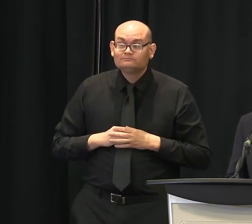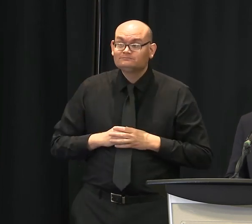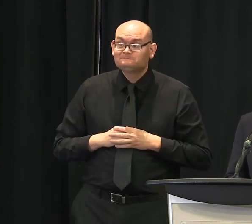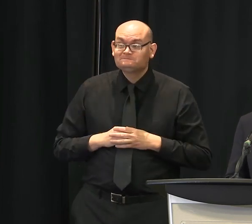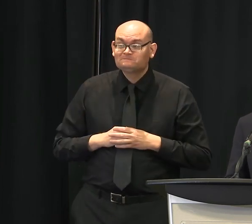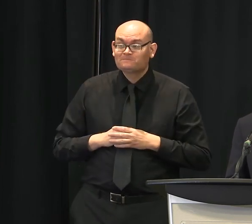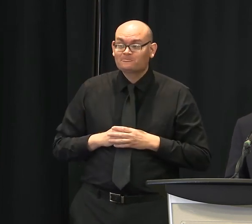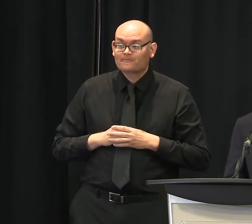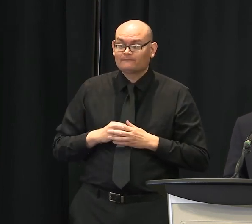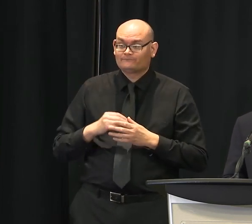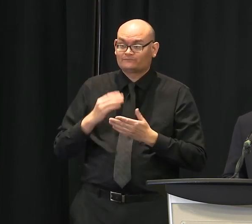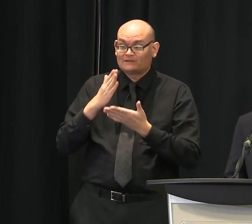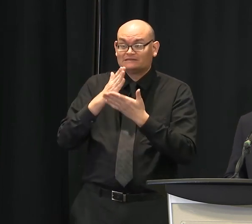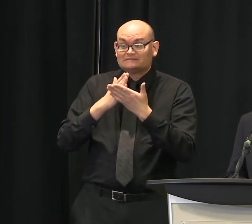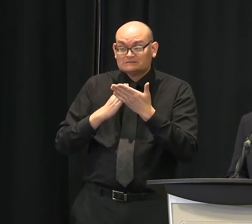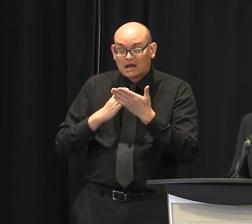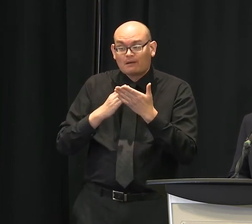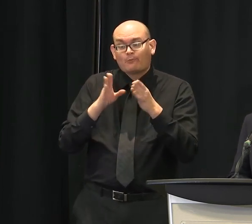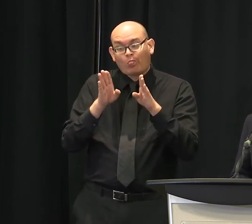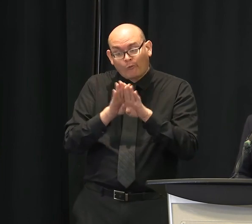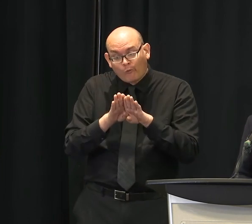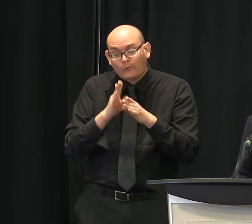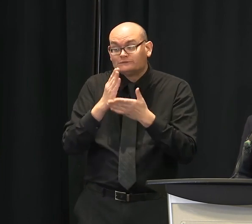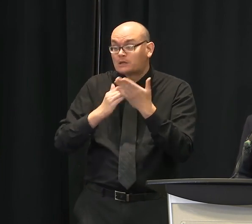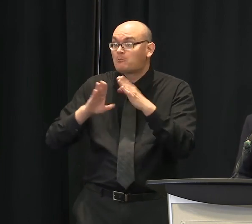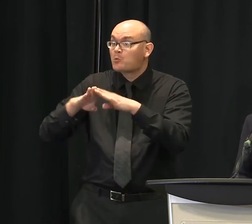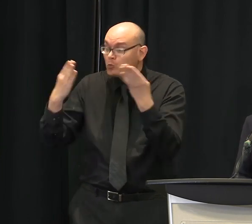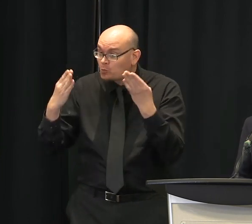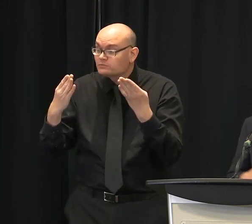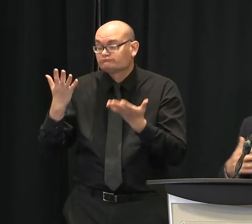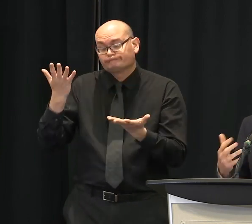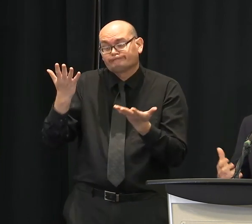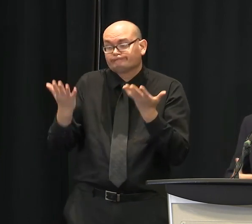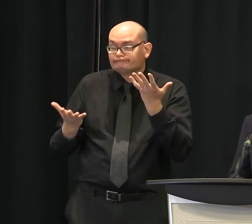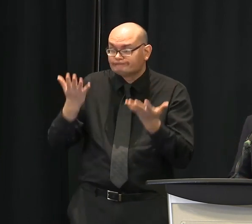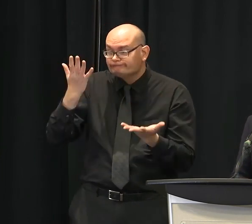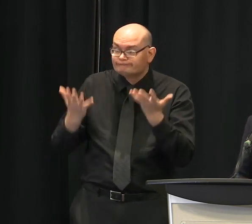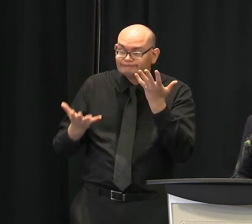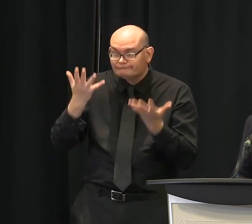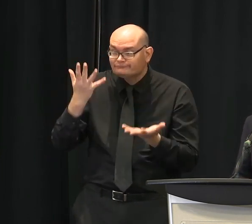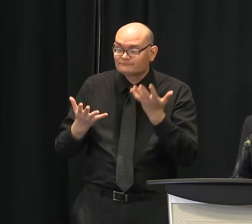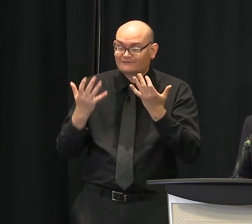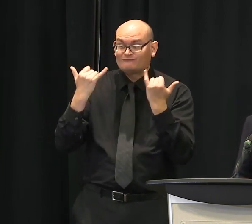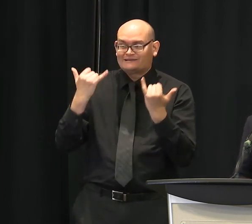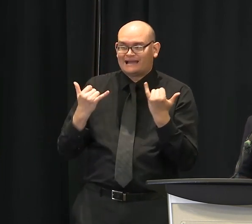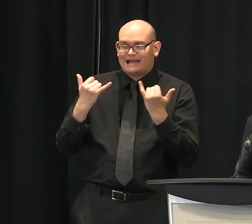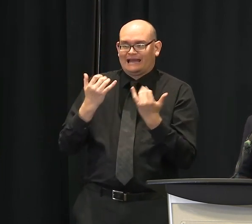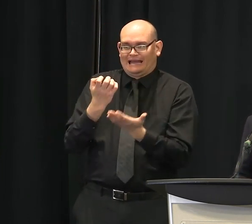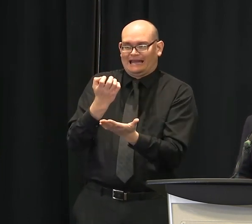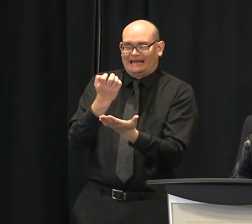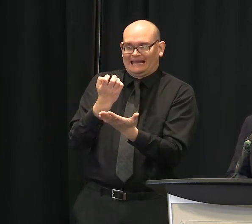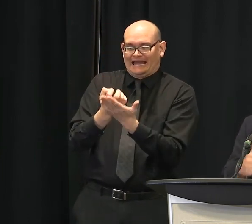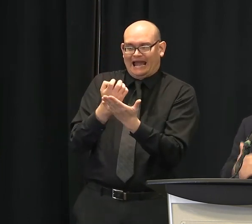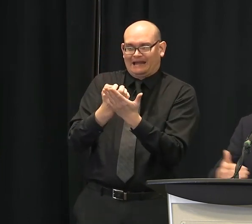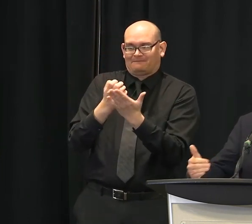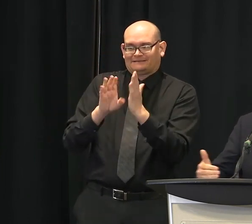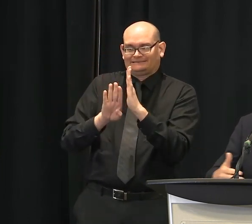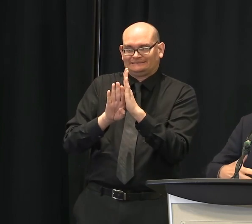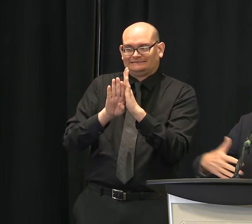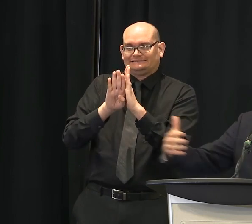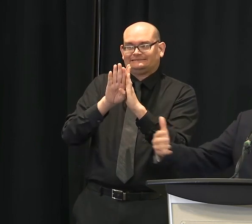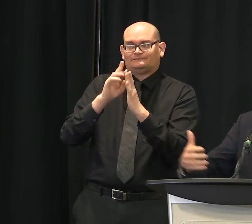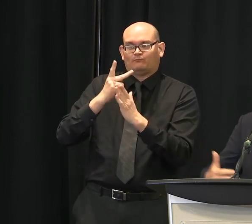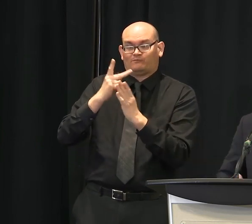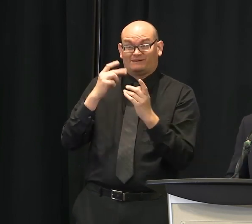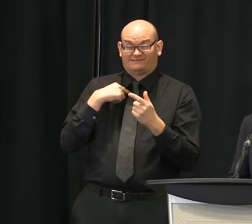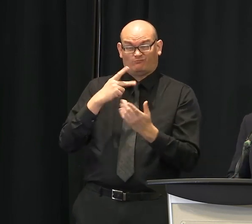openings. And to tell you the truth, we have a number of economic projects, economic development projects that are kind of in the pipeline, and I'm glad to say they're still in the